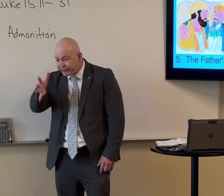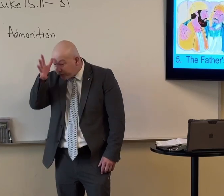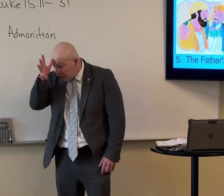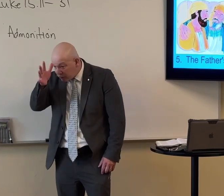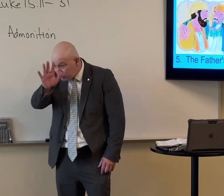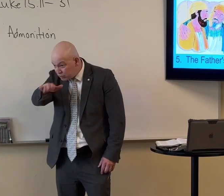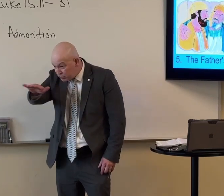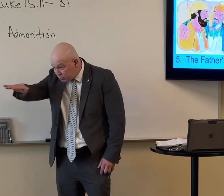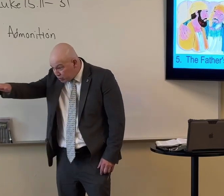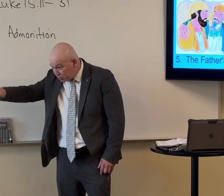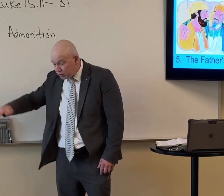Said fathers.